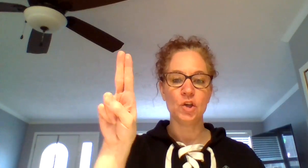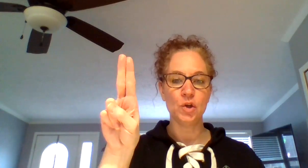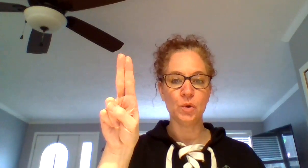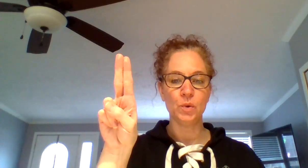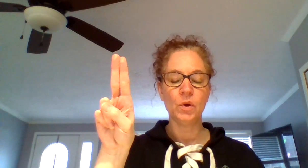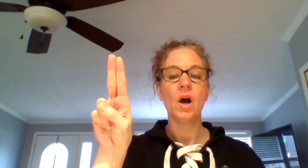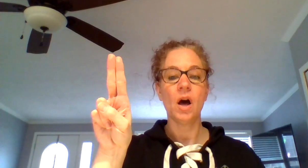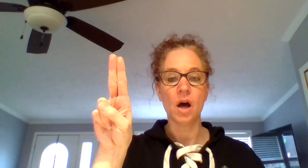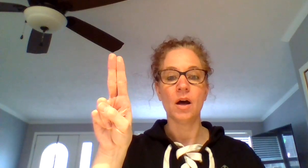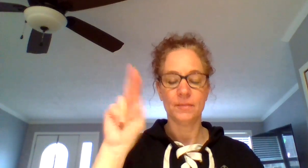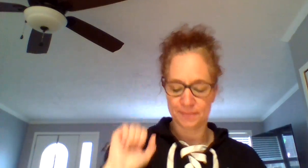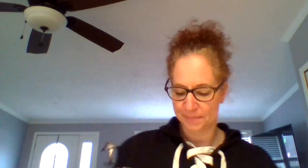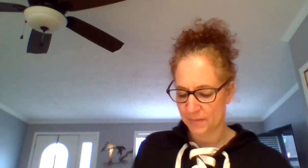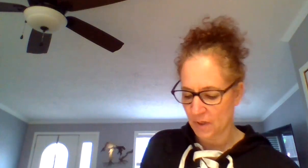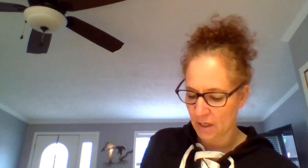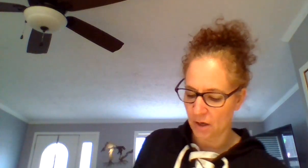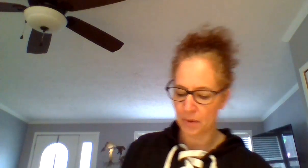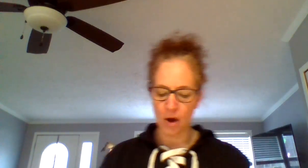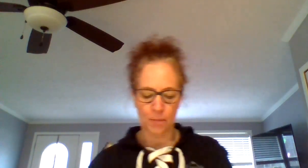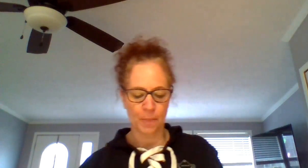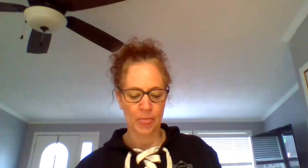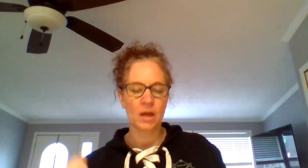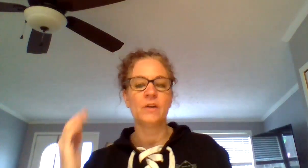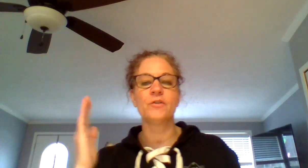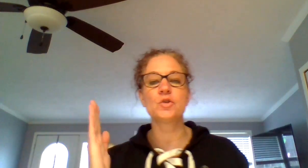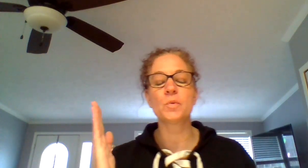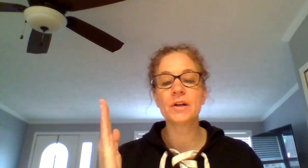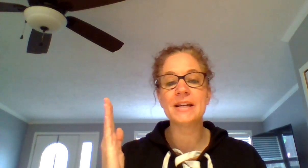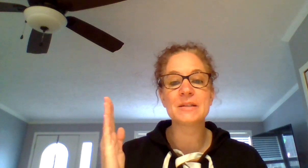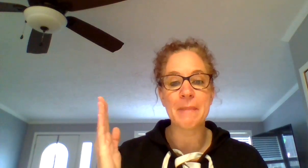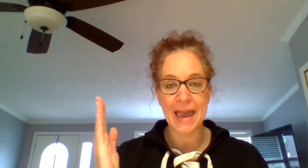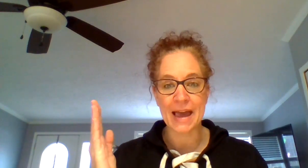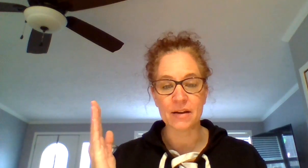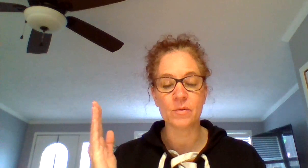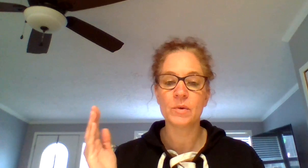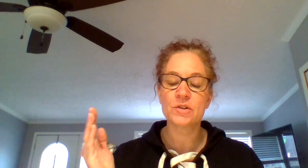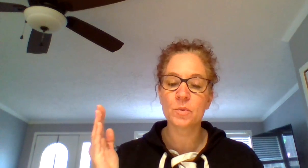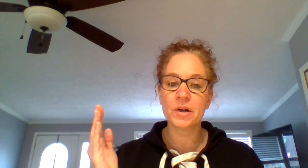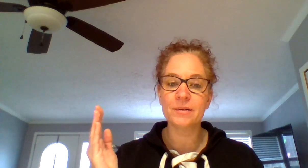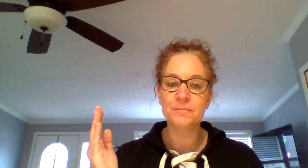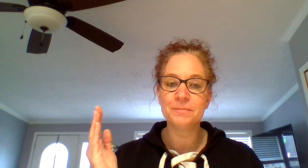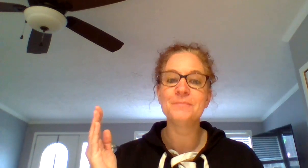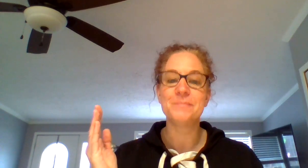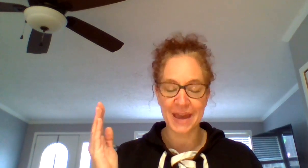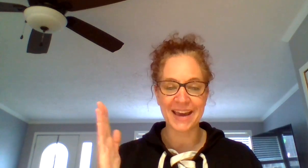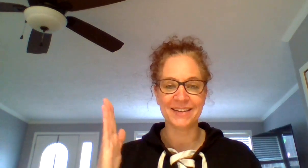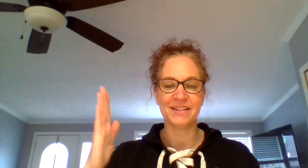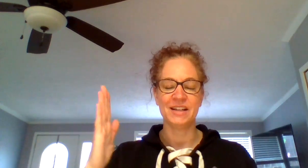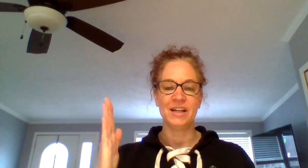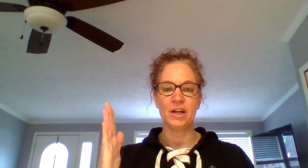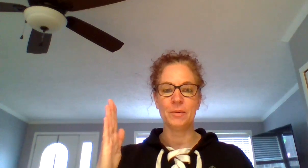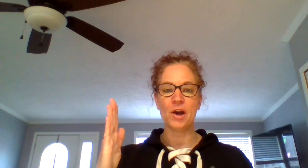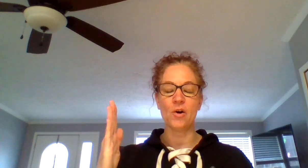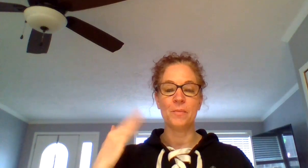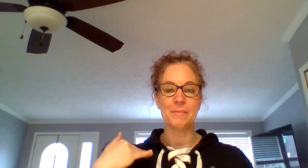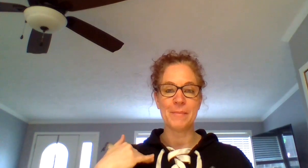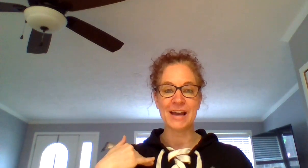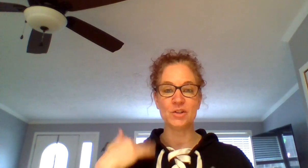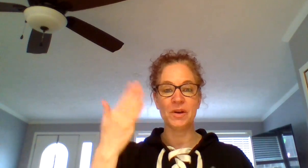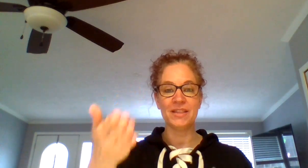u, uh. Here we go. First word is man. What's the word? Man. Man. Here we go. I do it,